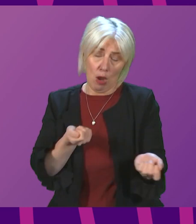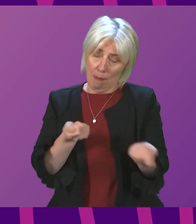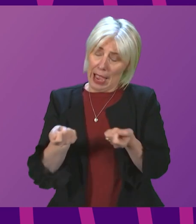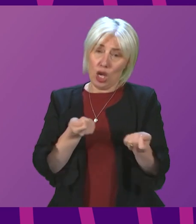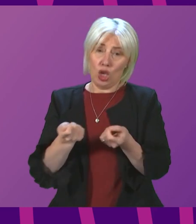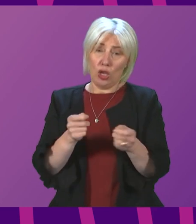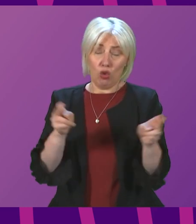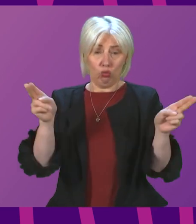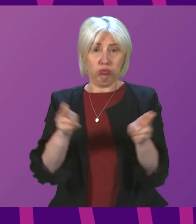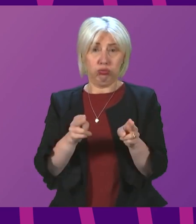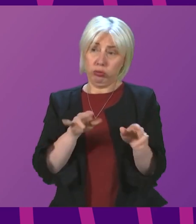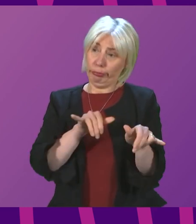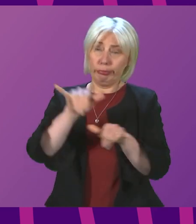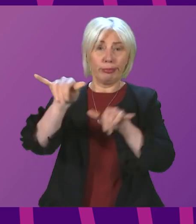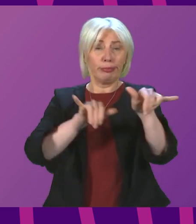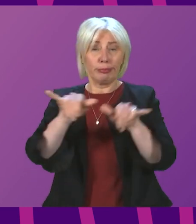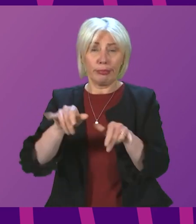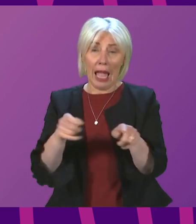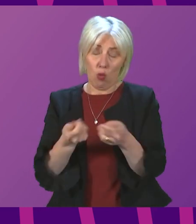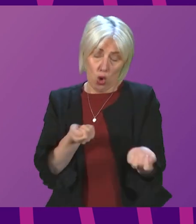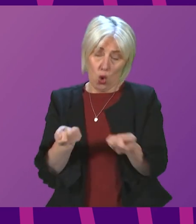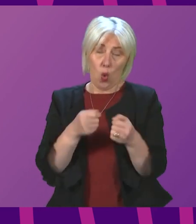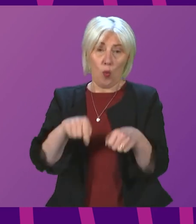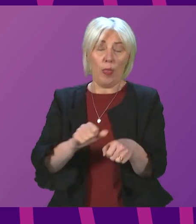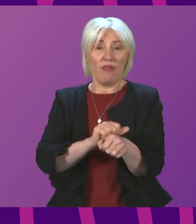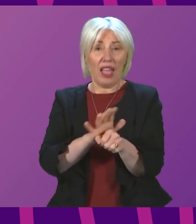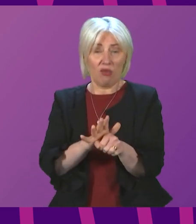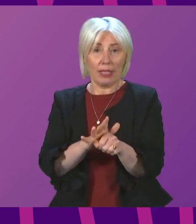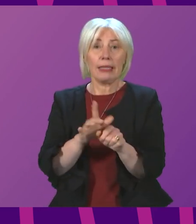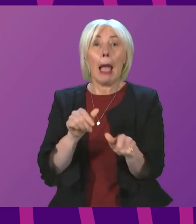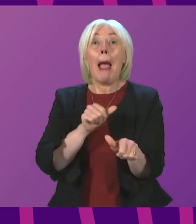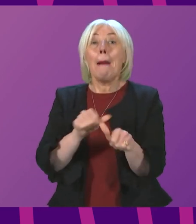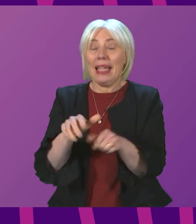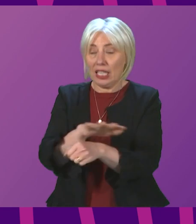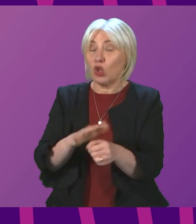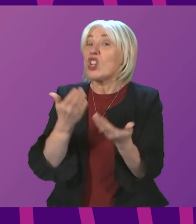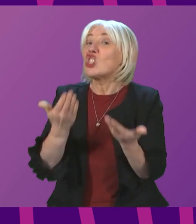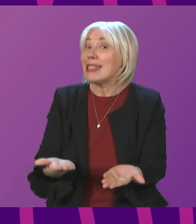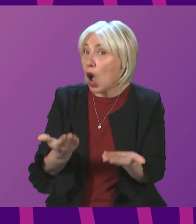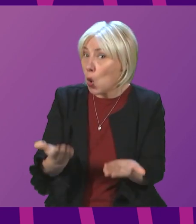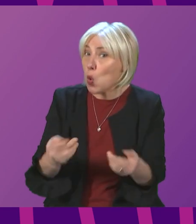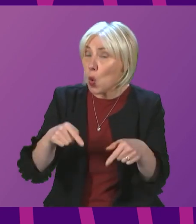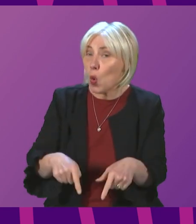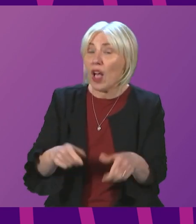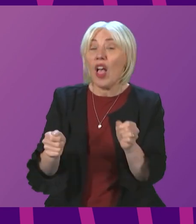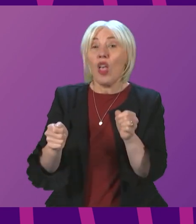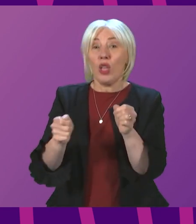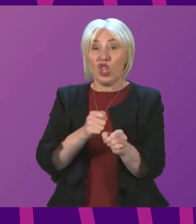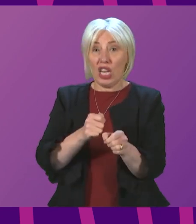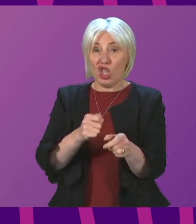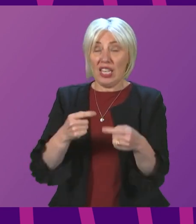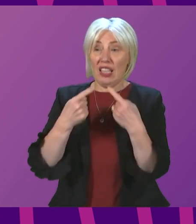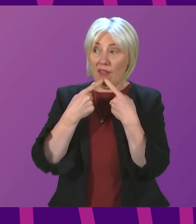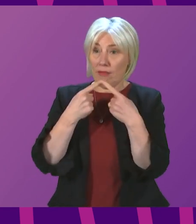restrictions as part of managing this virus. I think we are in a better place now. The changes to requirements that I have outlined